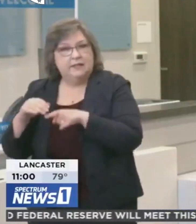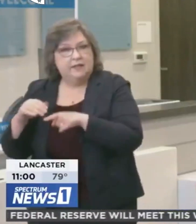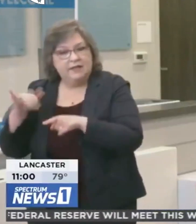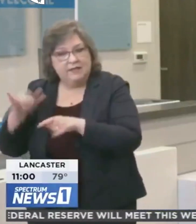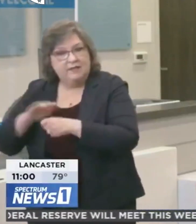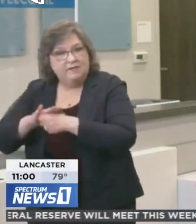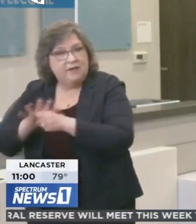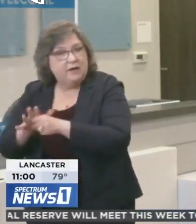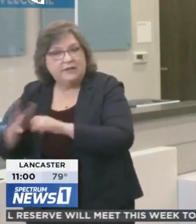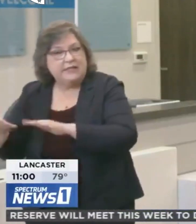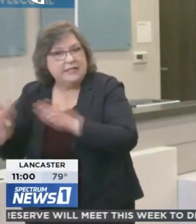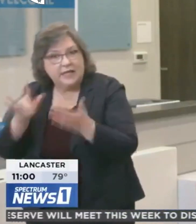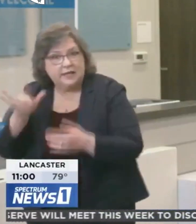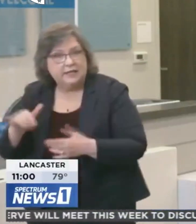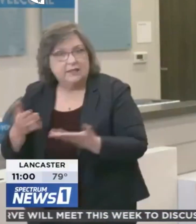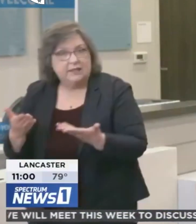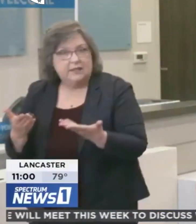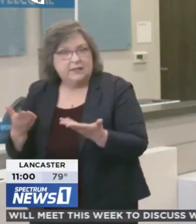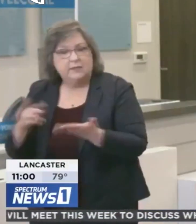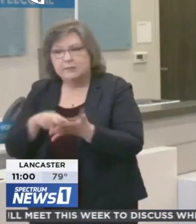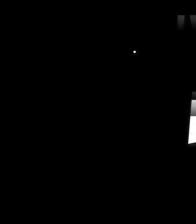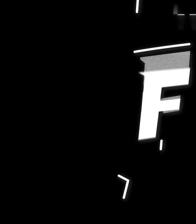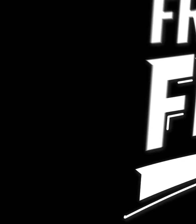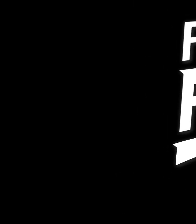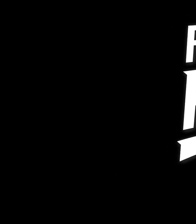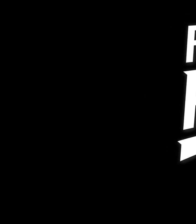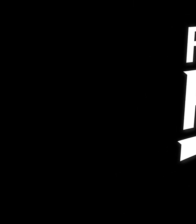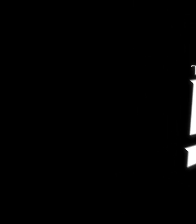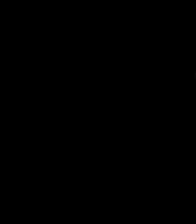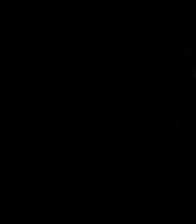other people's innocent people's lives at risk.